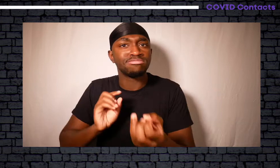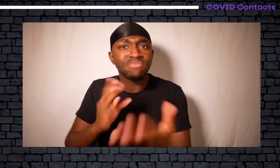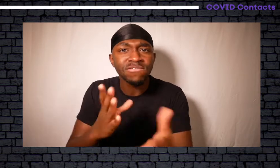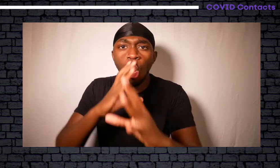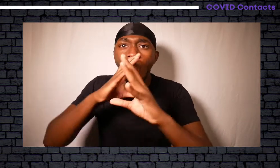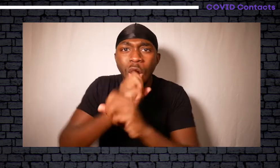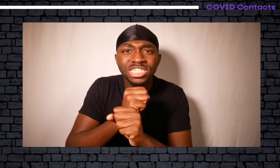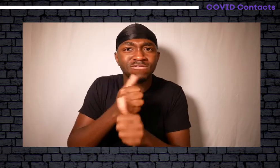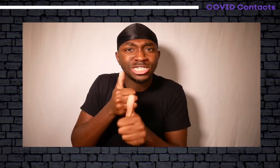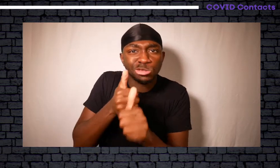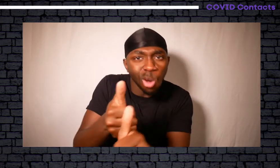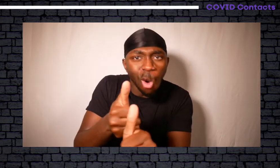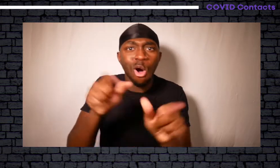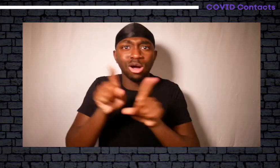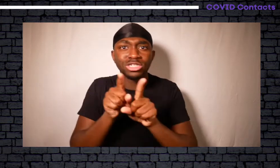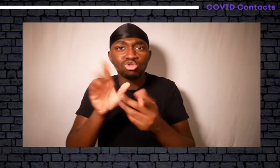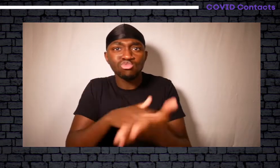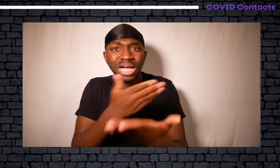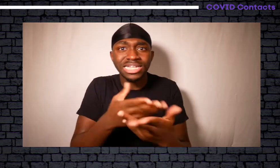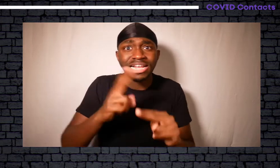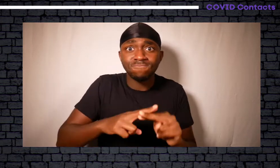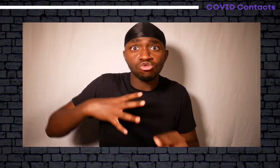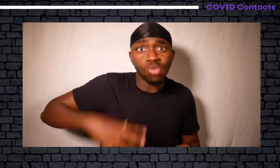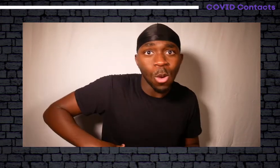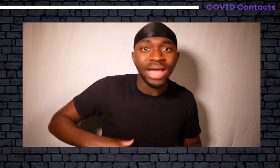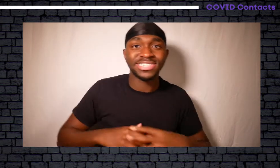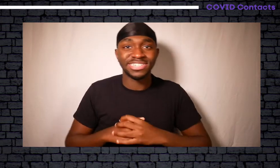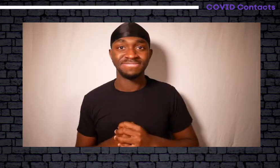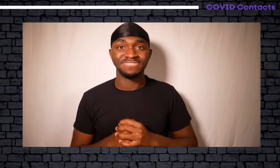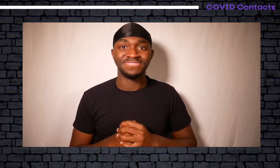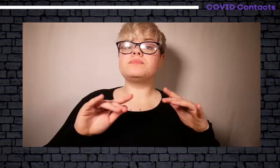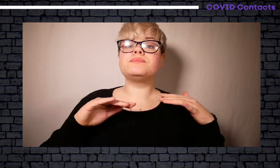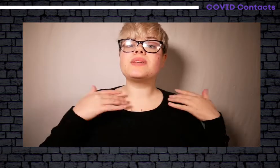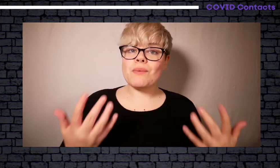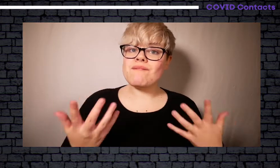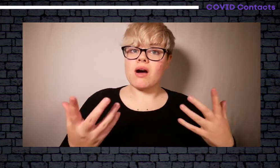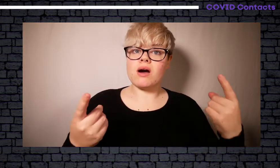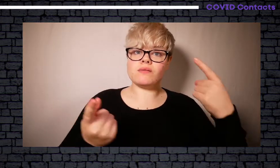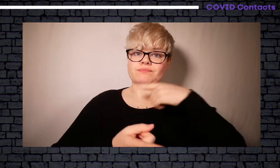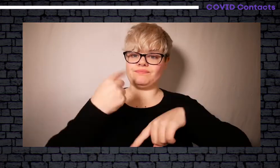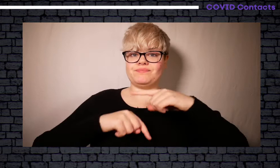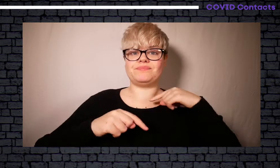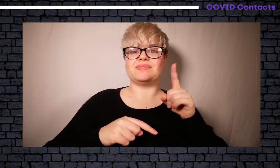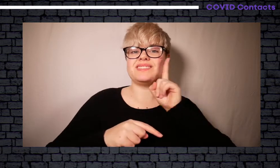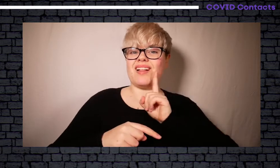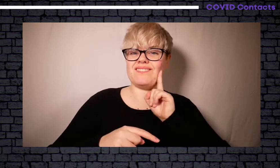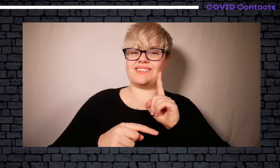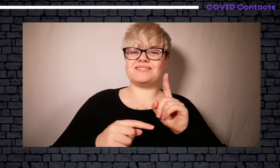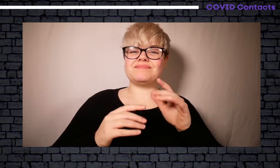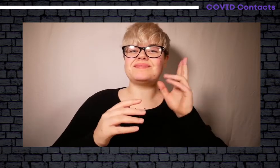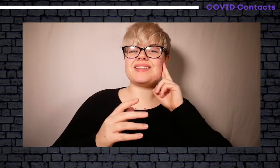contact Southford Deaf Advocacy Service who will be happy to provide confidential support and translate if required.